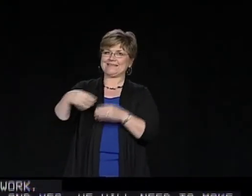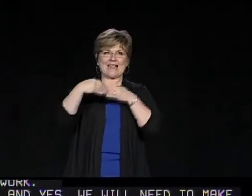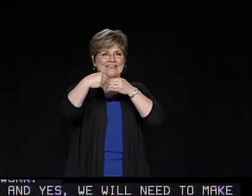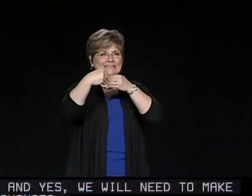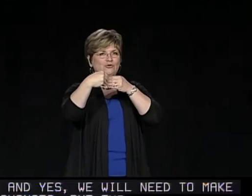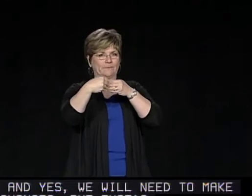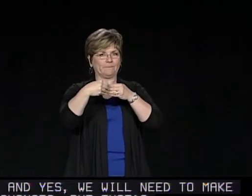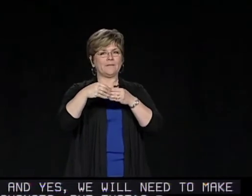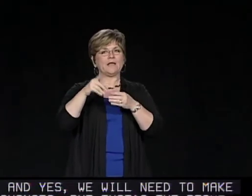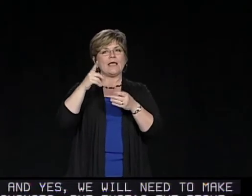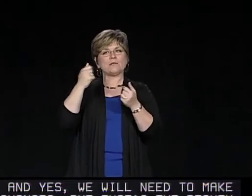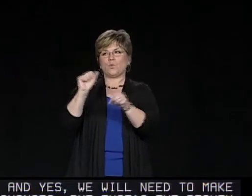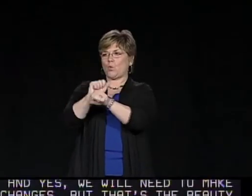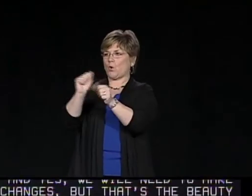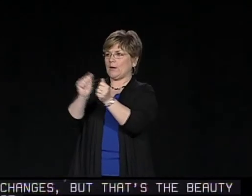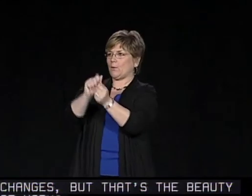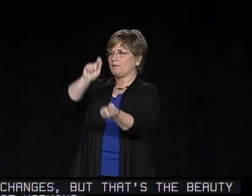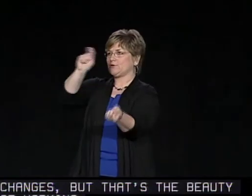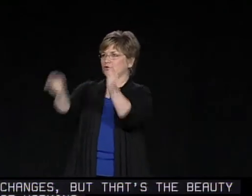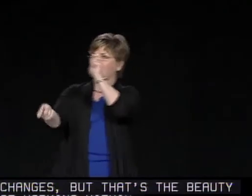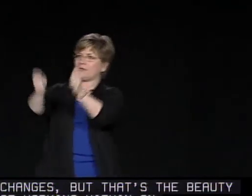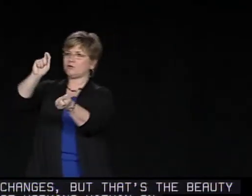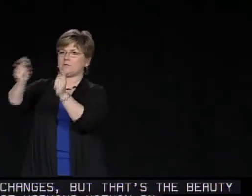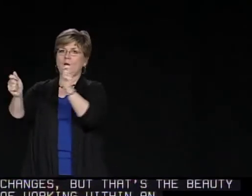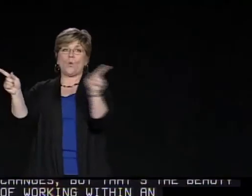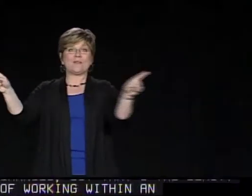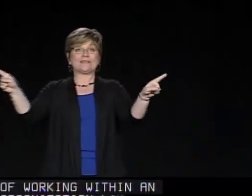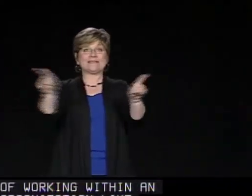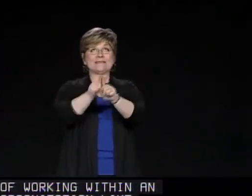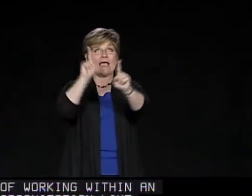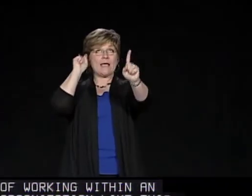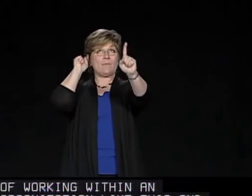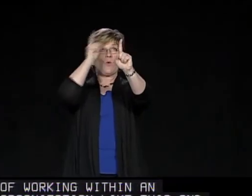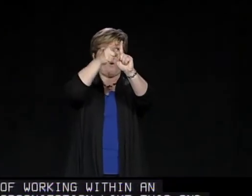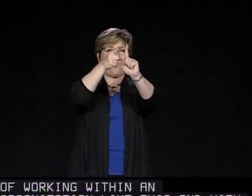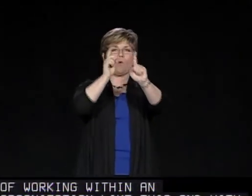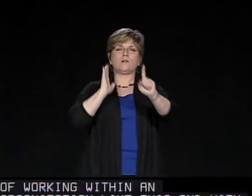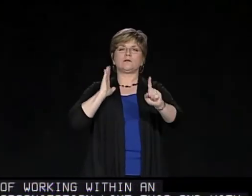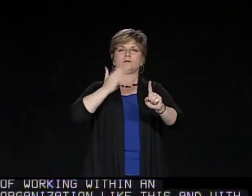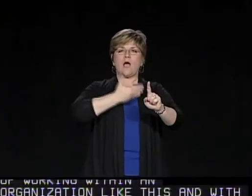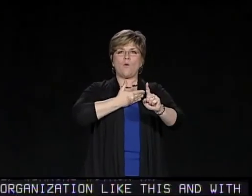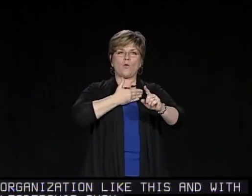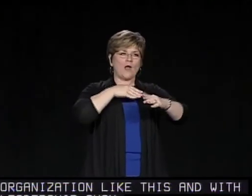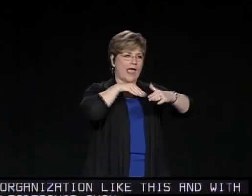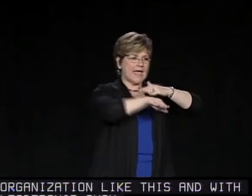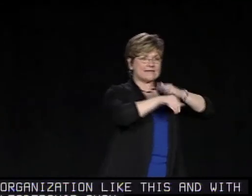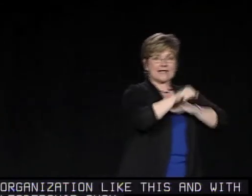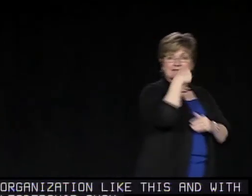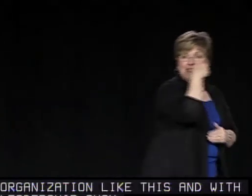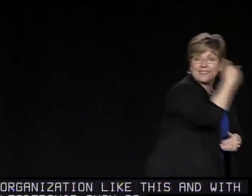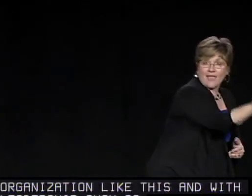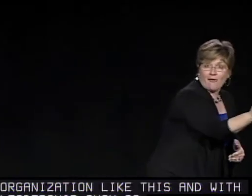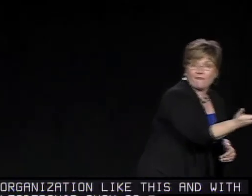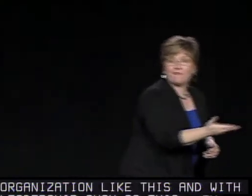working within an organization like this. And with leadership such as this. Even with changes, we have the same goal.